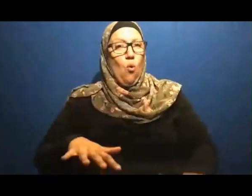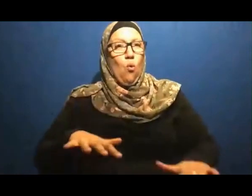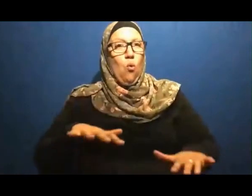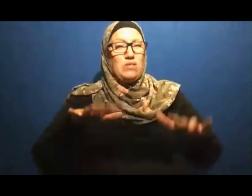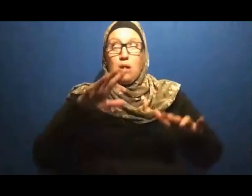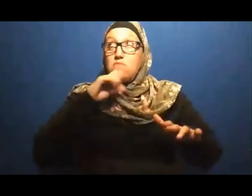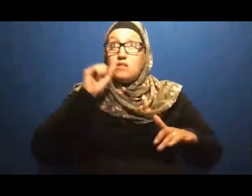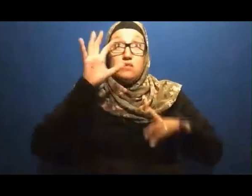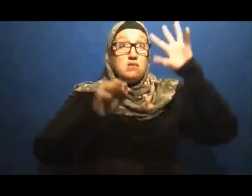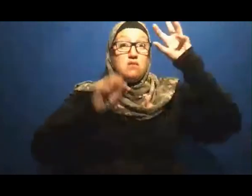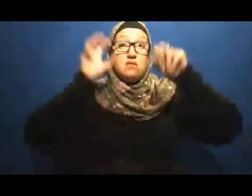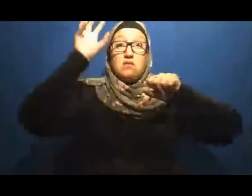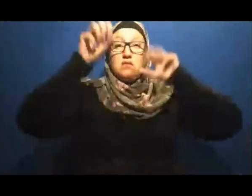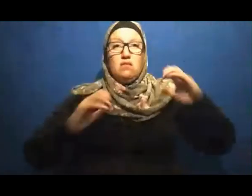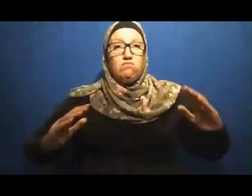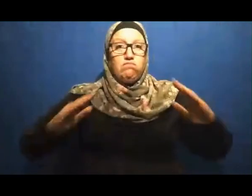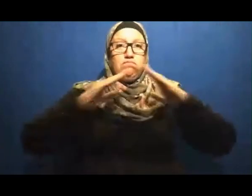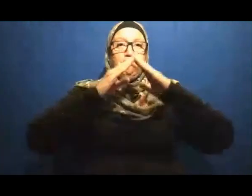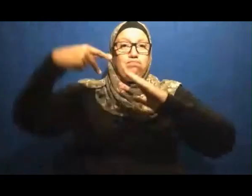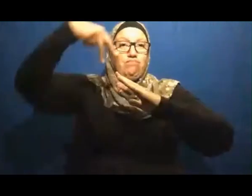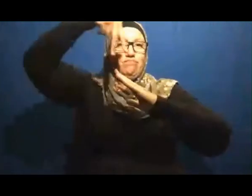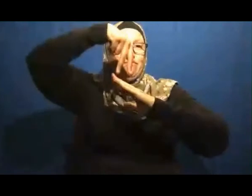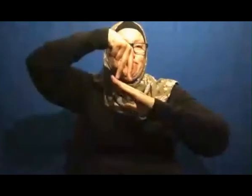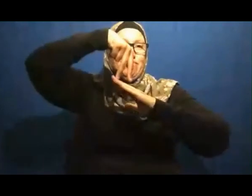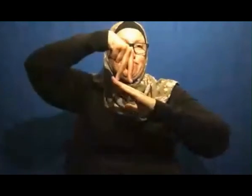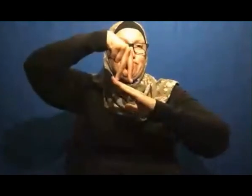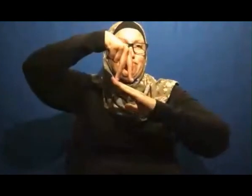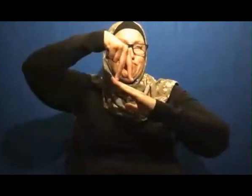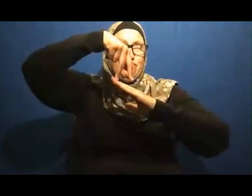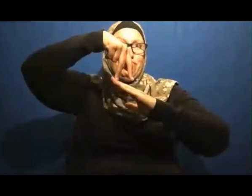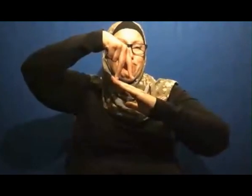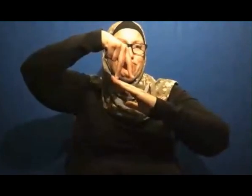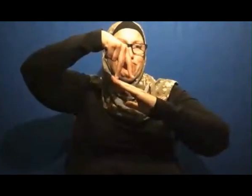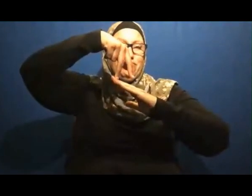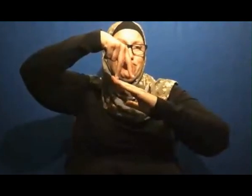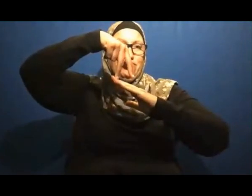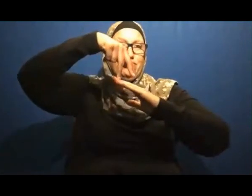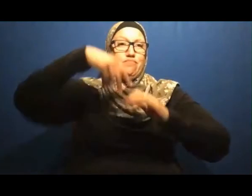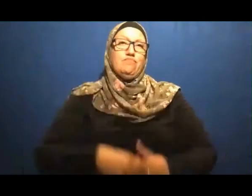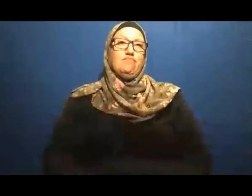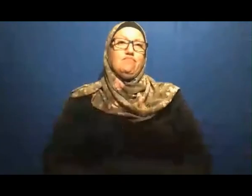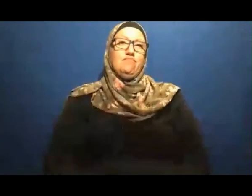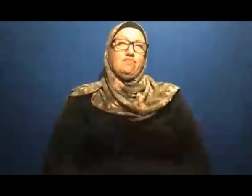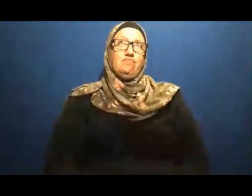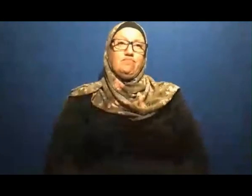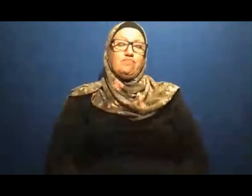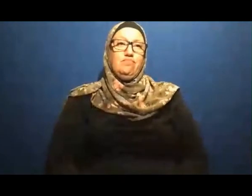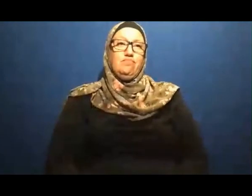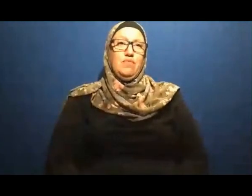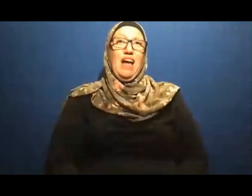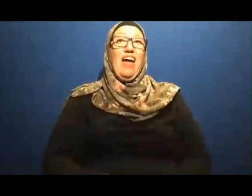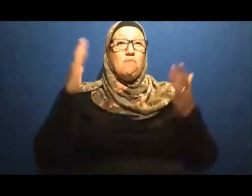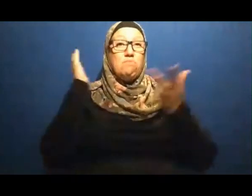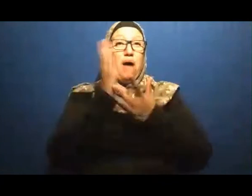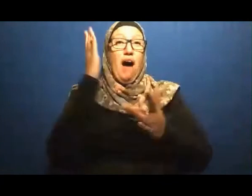Choice But To Resolve To The Top To The Rooftop Of His House This Time A Helicopter Came